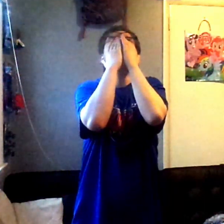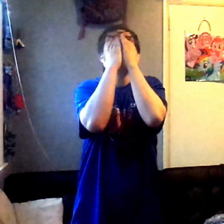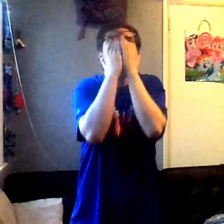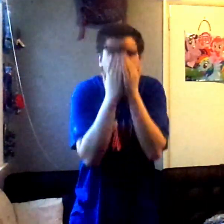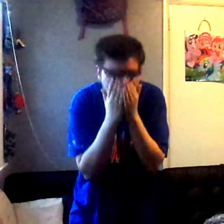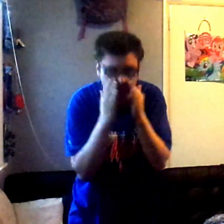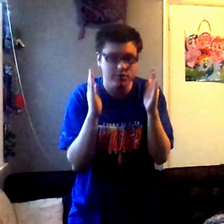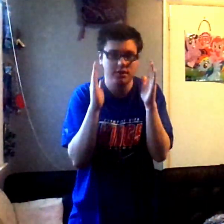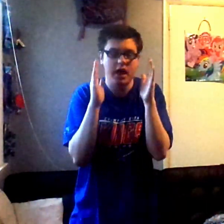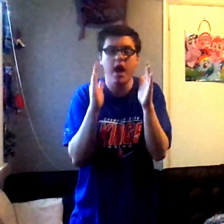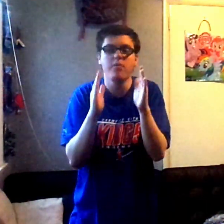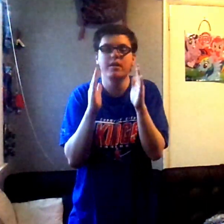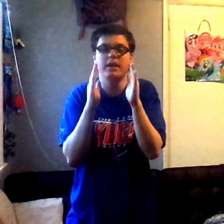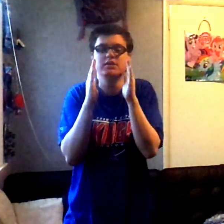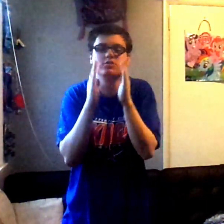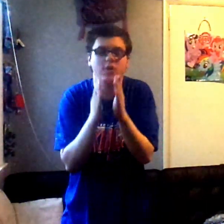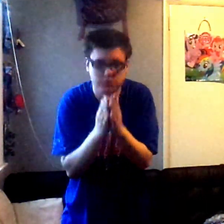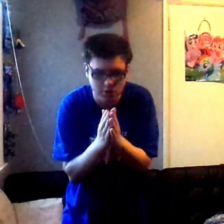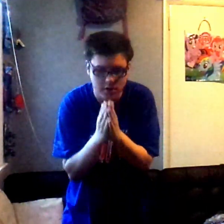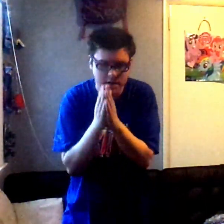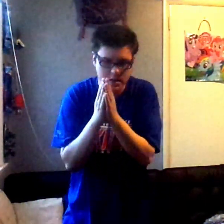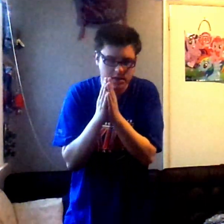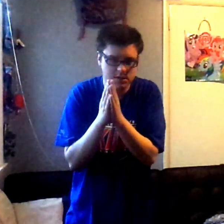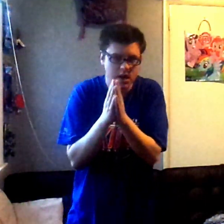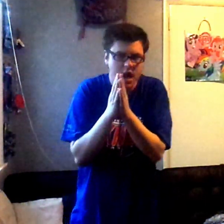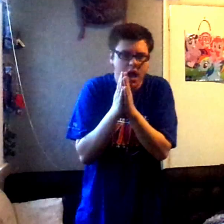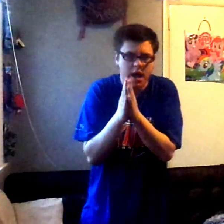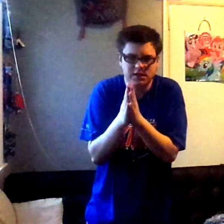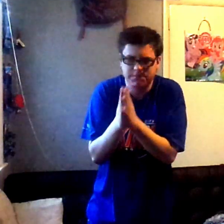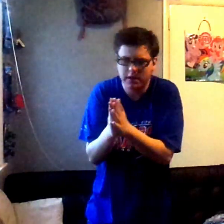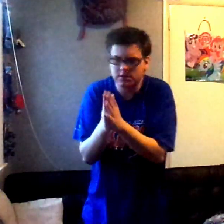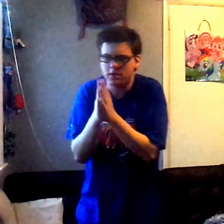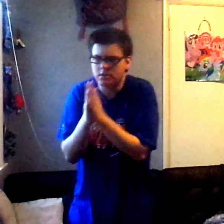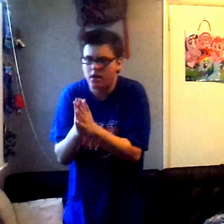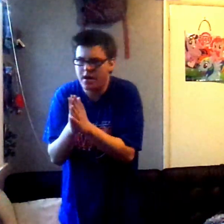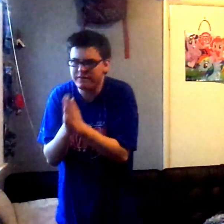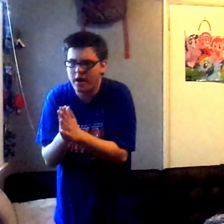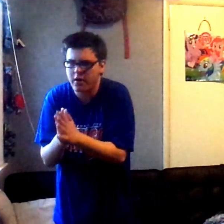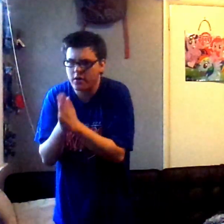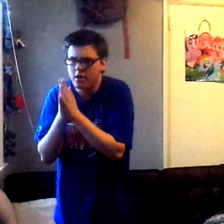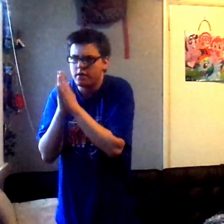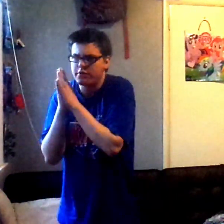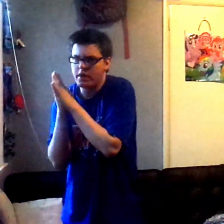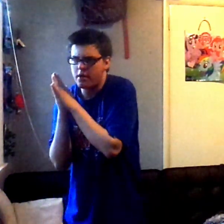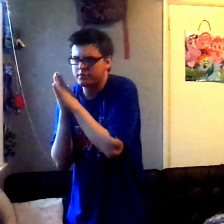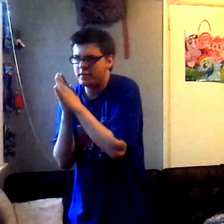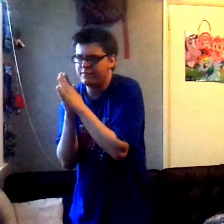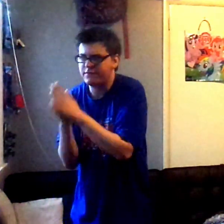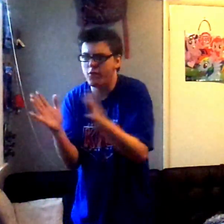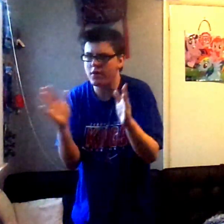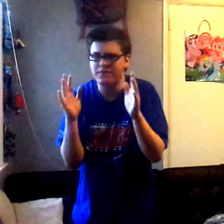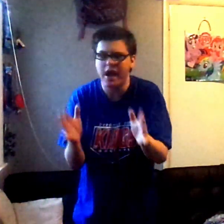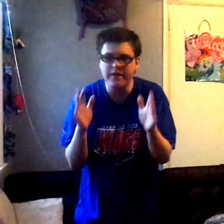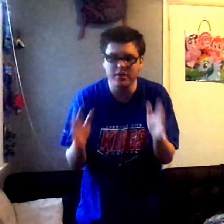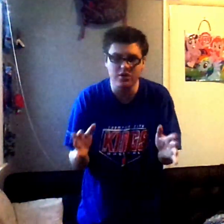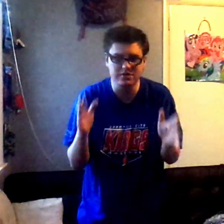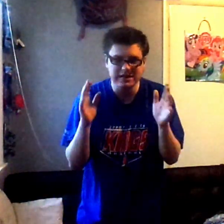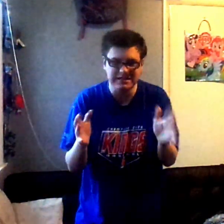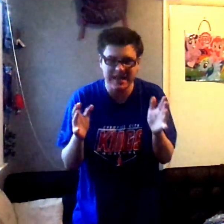bill, how many sculptures has Spencer caught on fire throughout the four or five years that